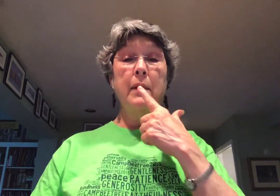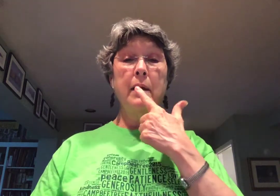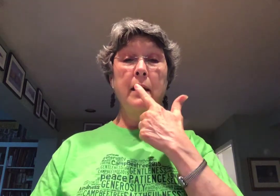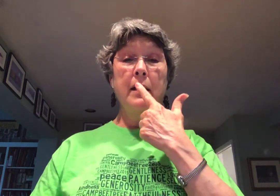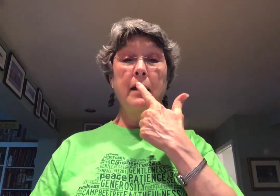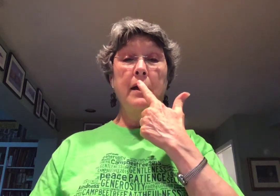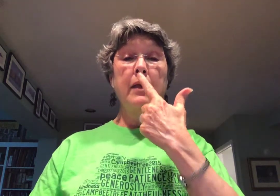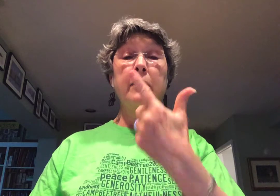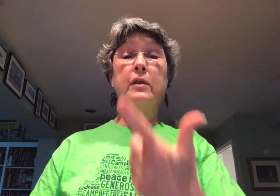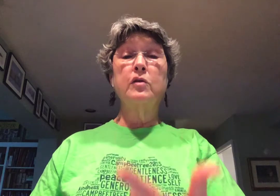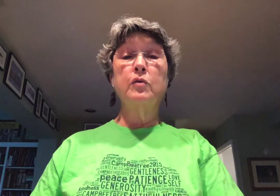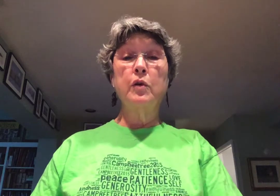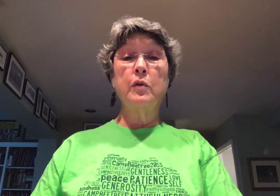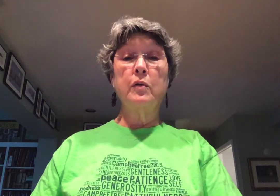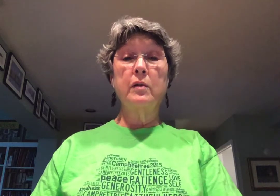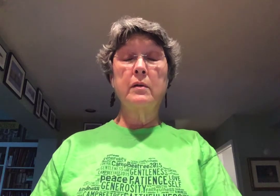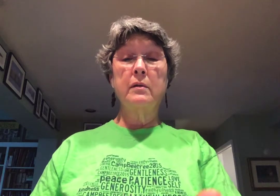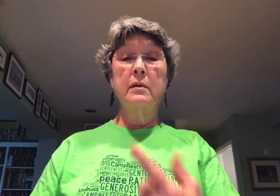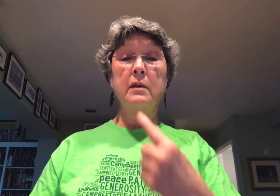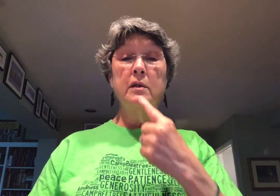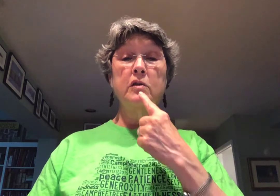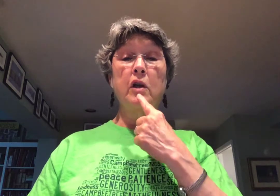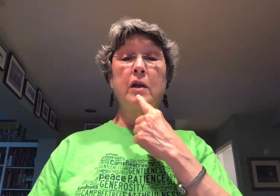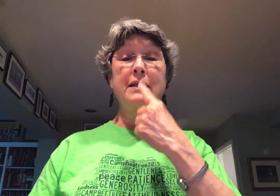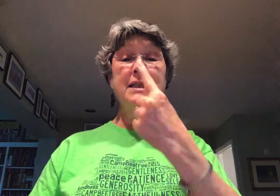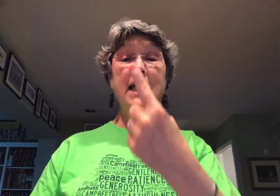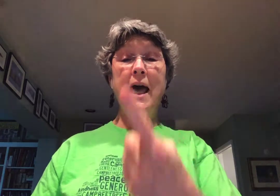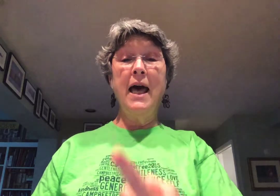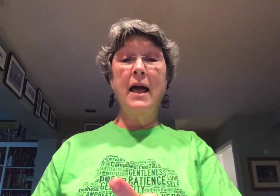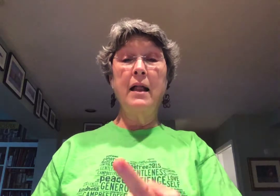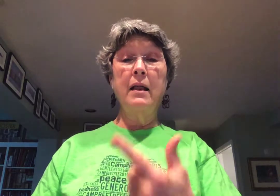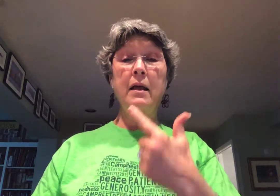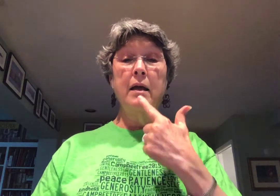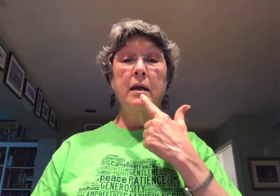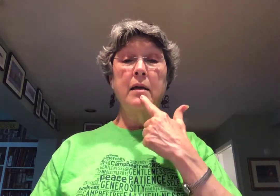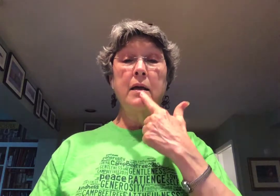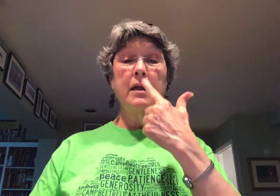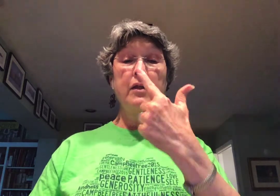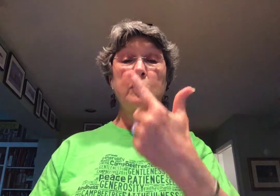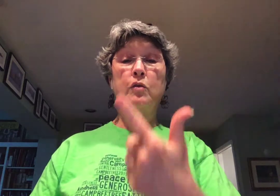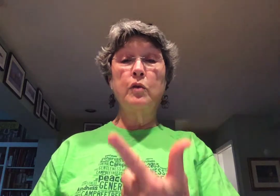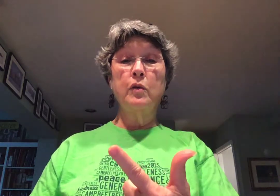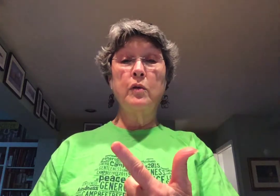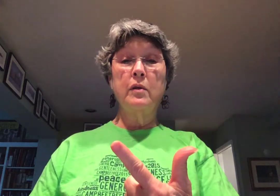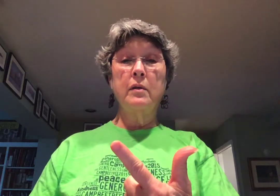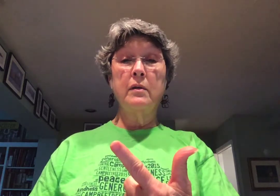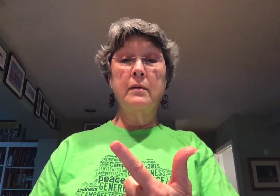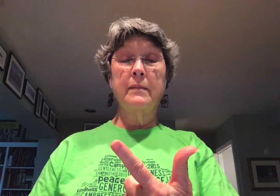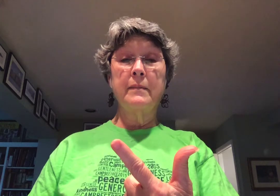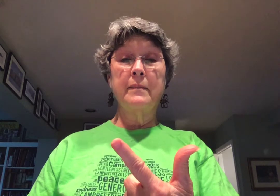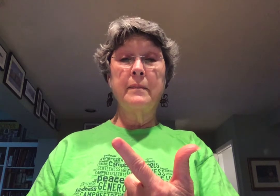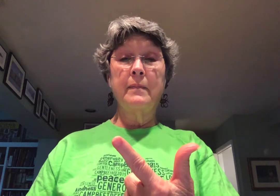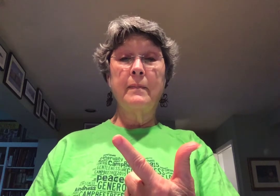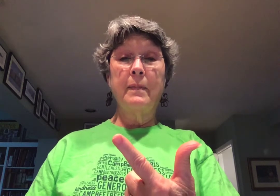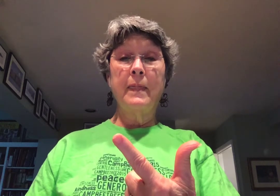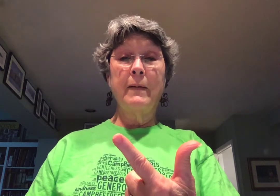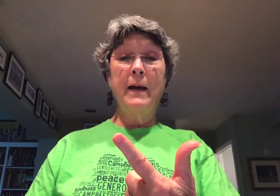the truth. So you're going to tell the truth. Okay.